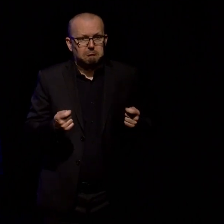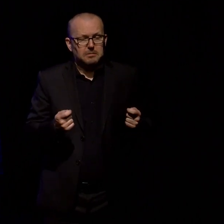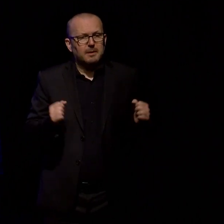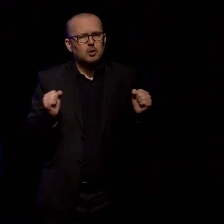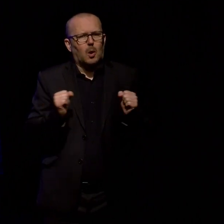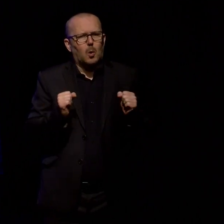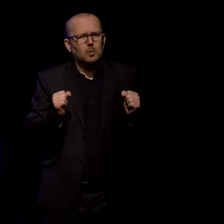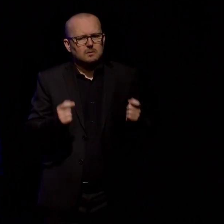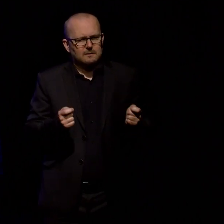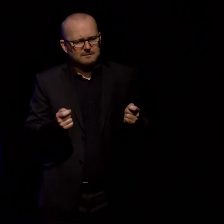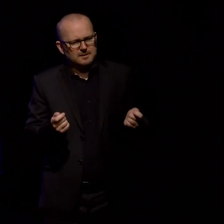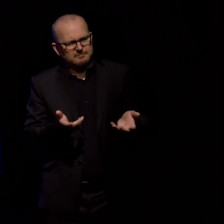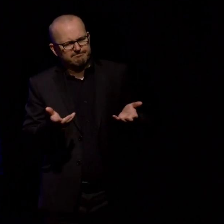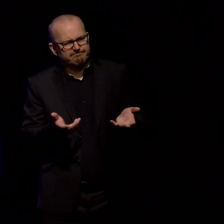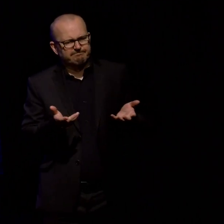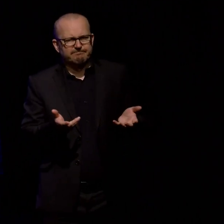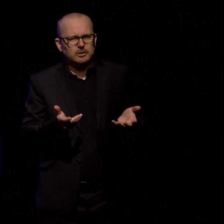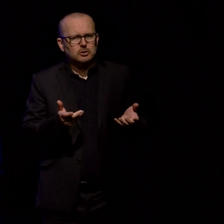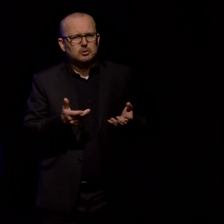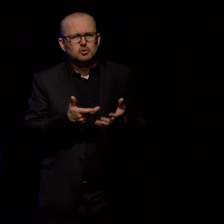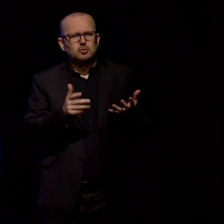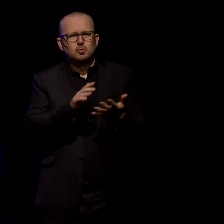to they were just too abstract